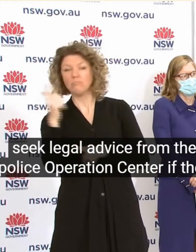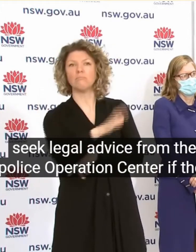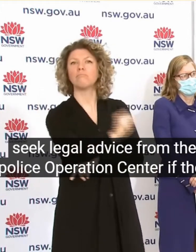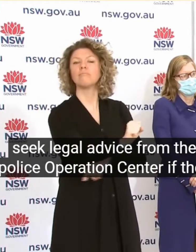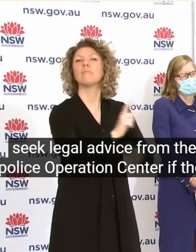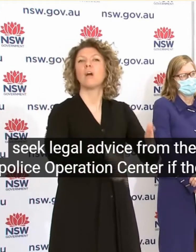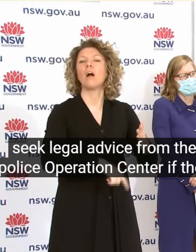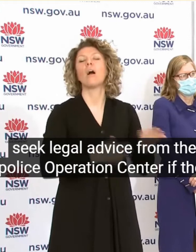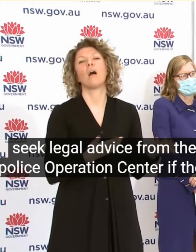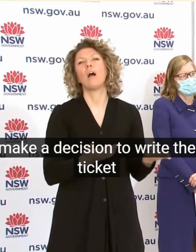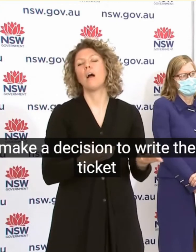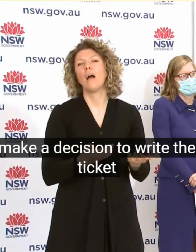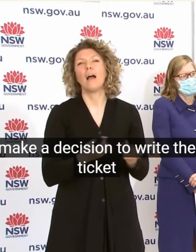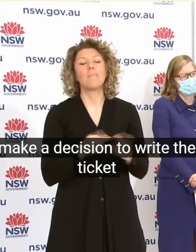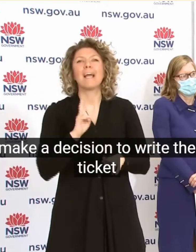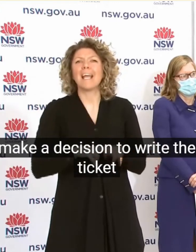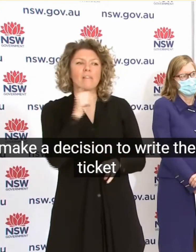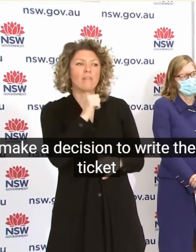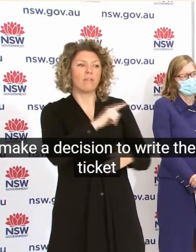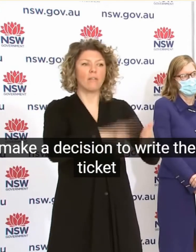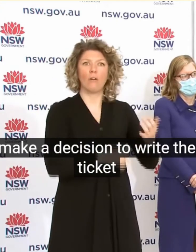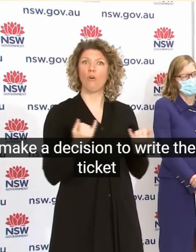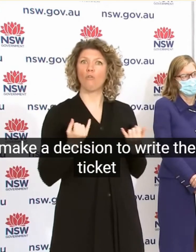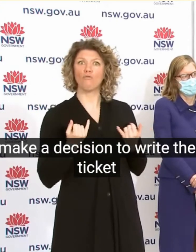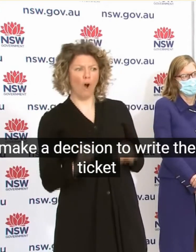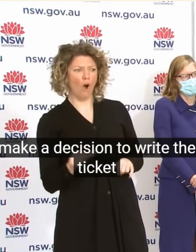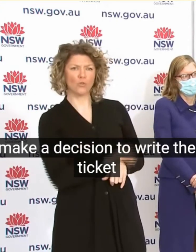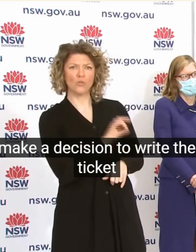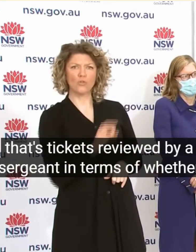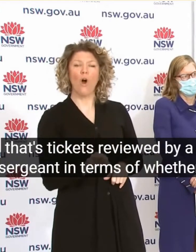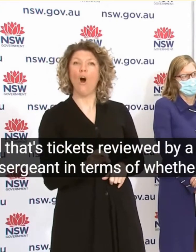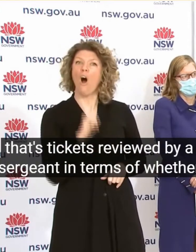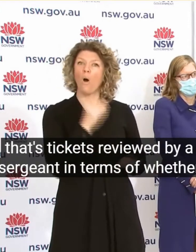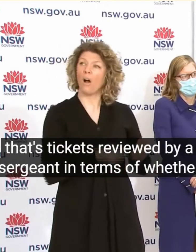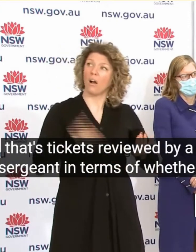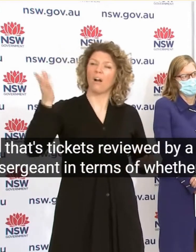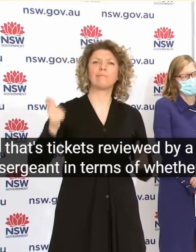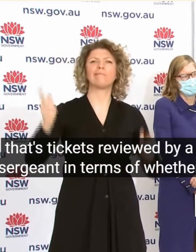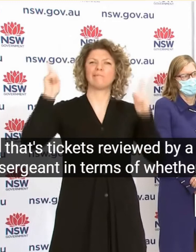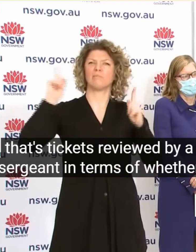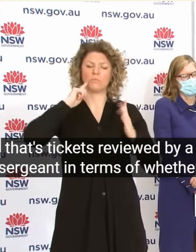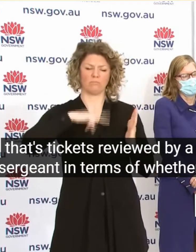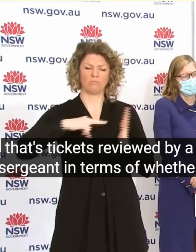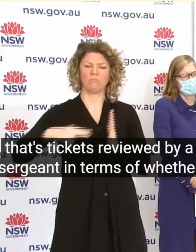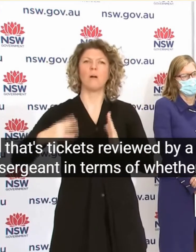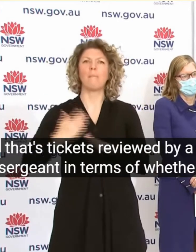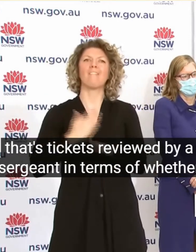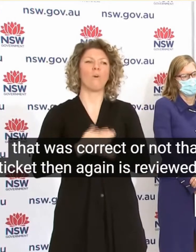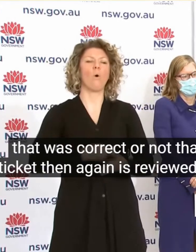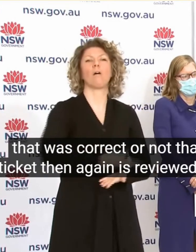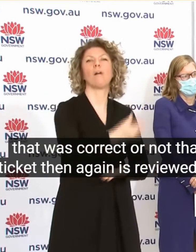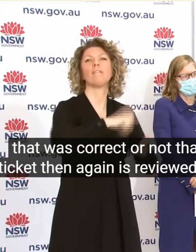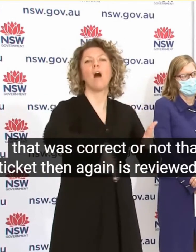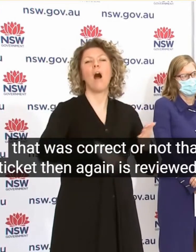Ticket Is Reviewed By A Sergeant In Terms Of Whether That Was Correct Or Not That Ticket Then Again Is Reviewed By The Police Operations Center Before It Issued